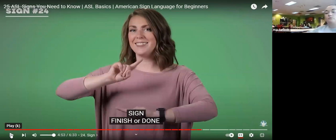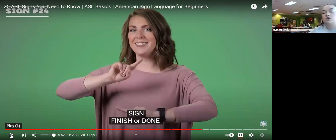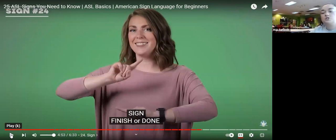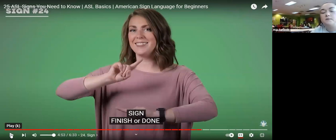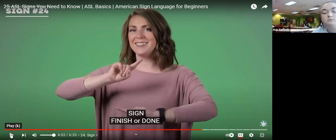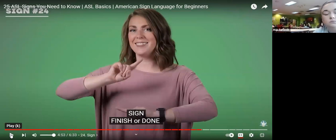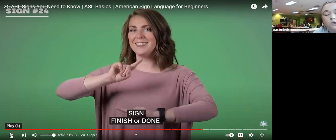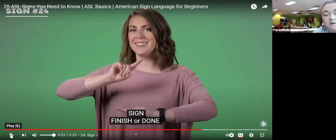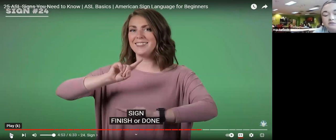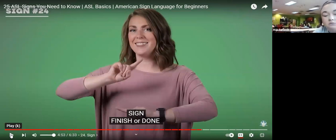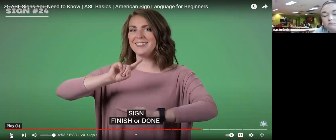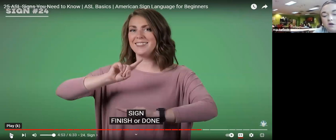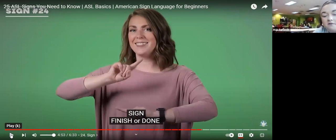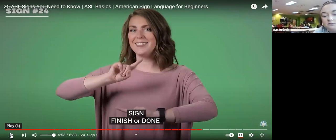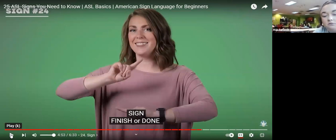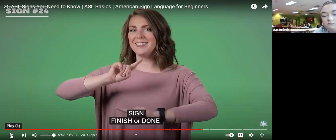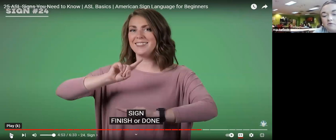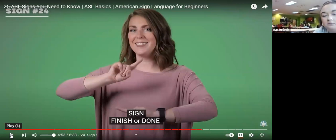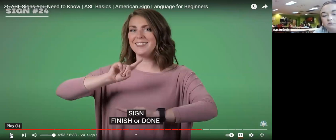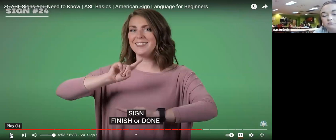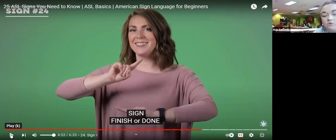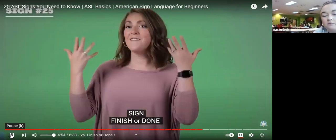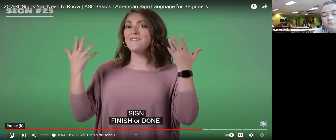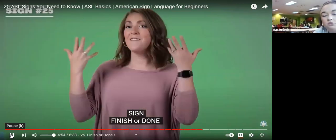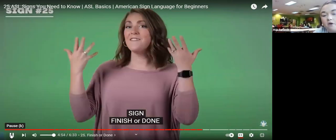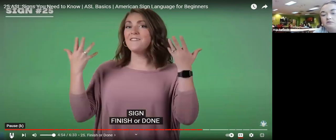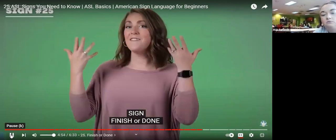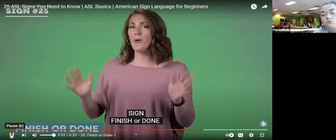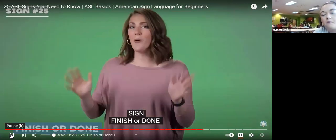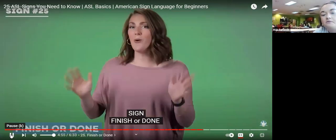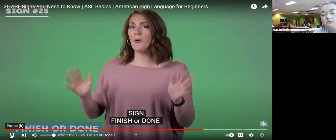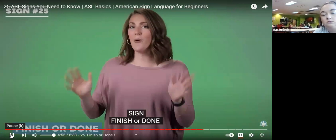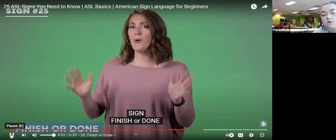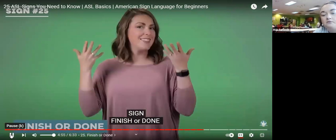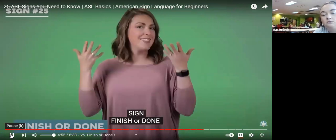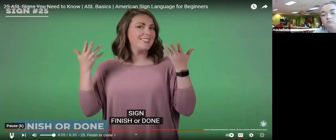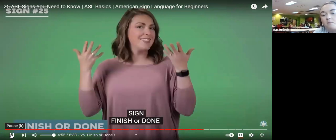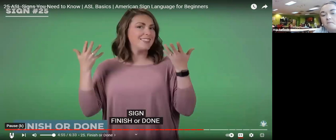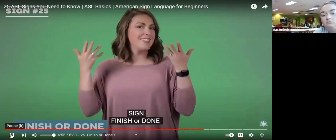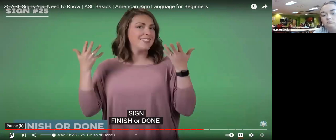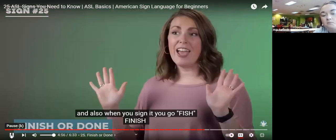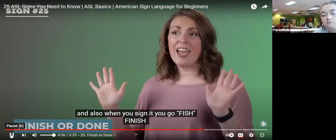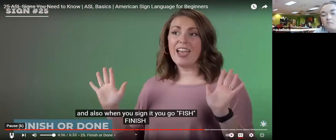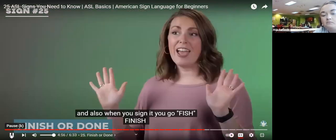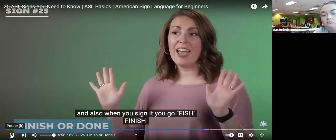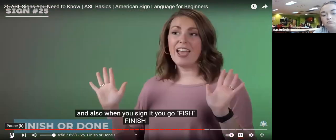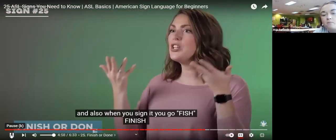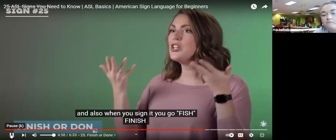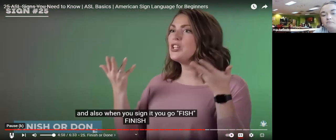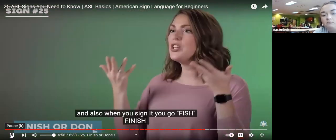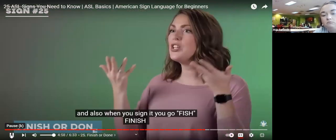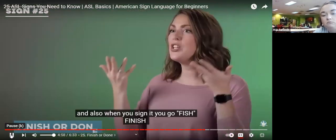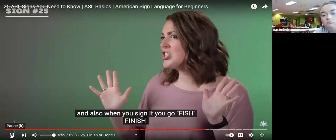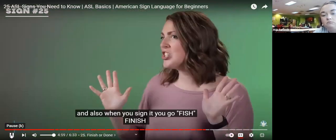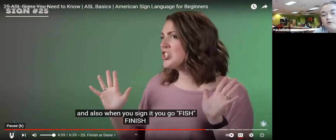you go good job good job finish or done and also when you sign it you go